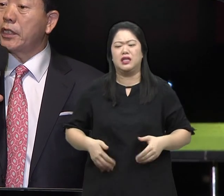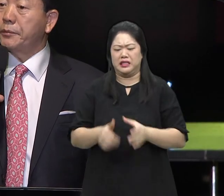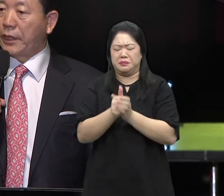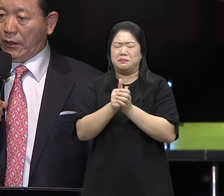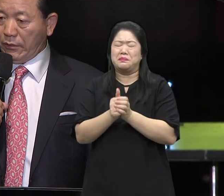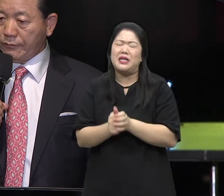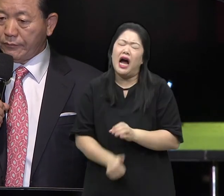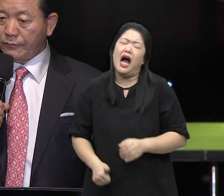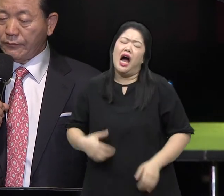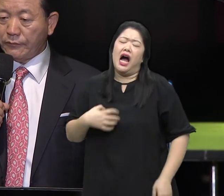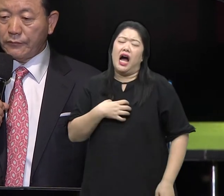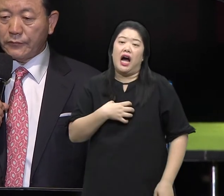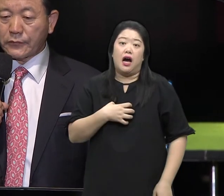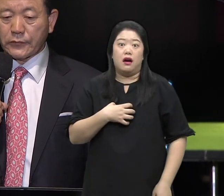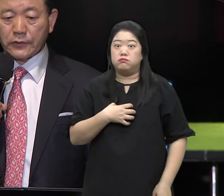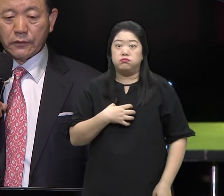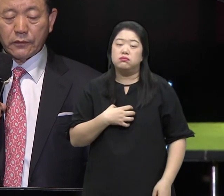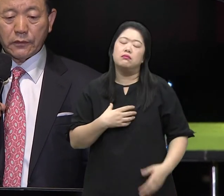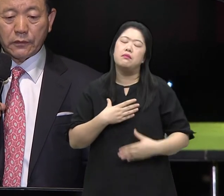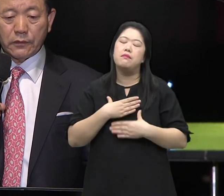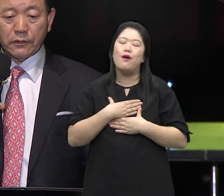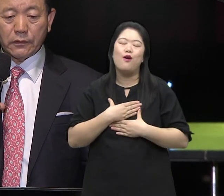It won't become more difficult. It will become easier.